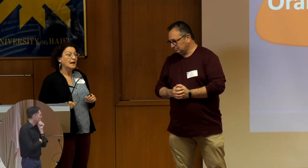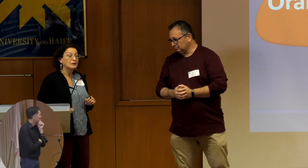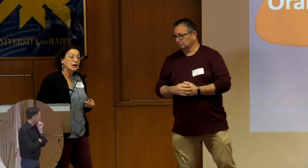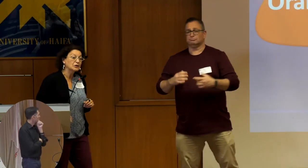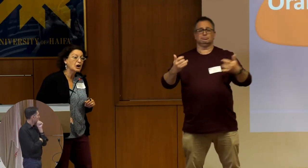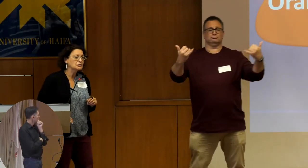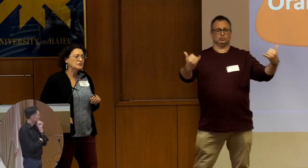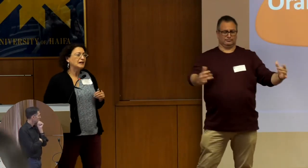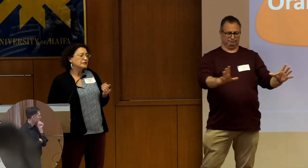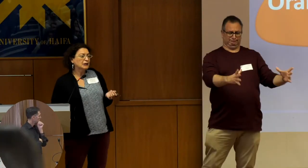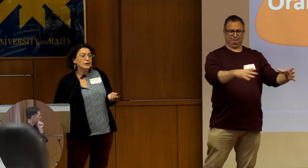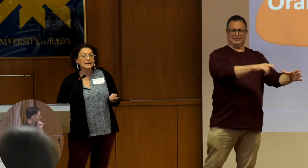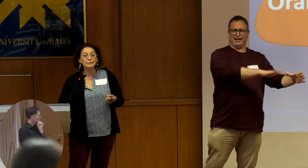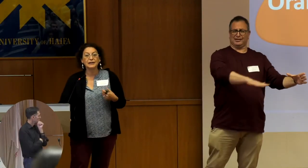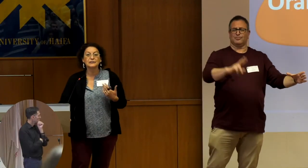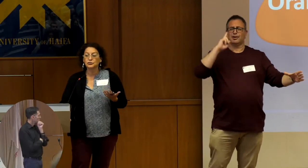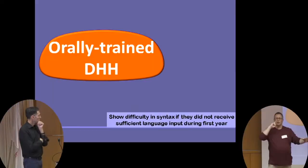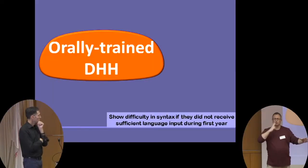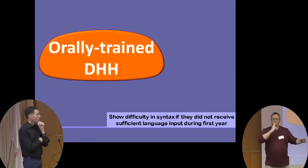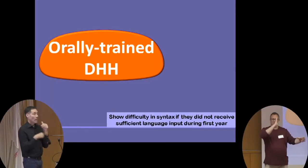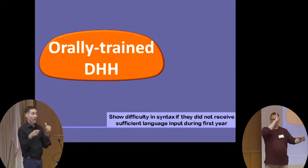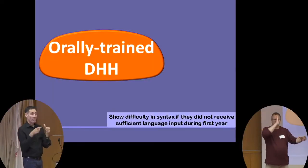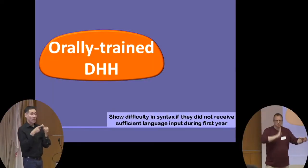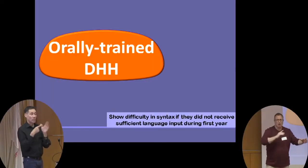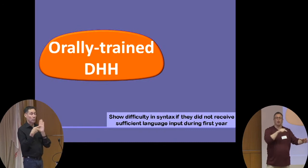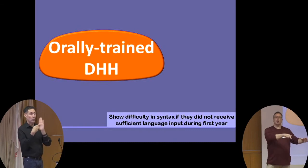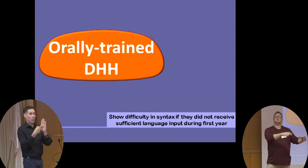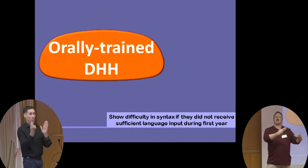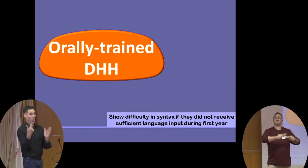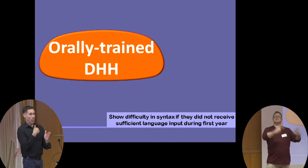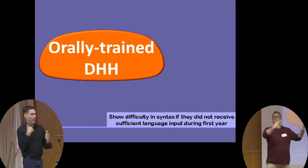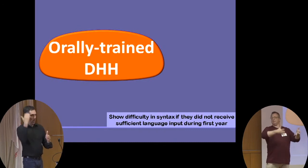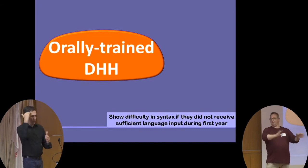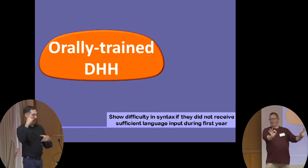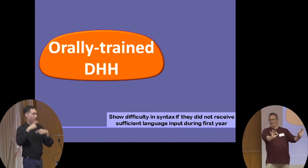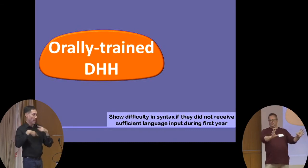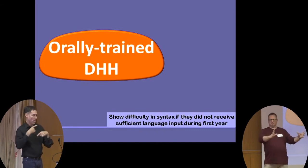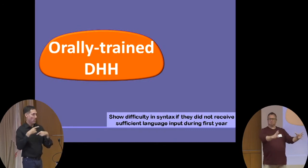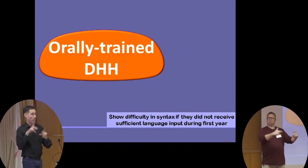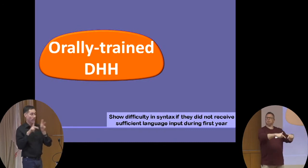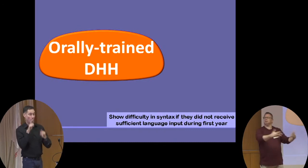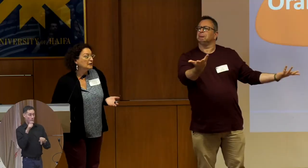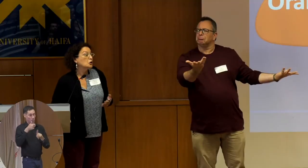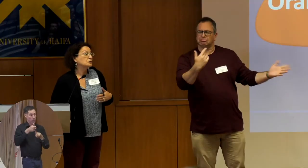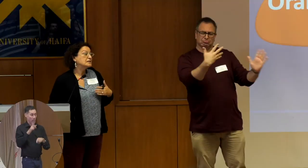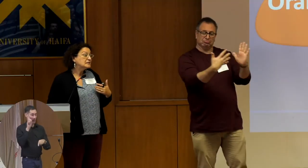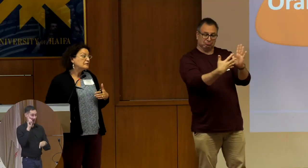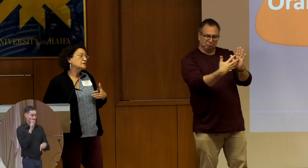And we are going to start very quickly by showing what is known about people who are deaf and hard of hearing, who received